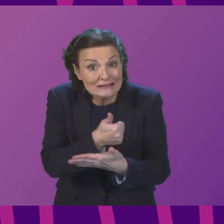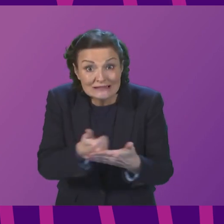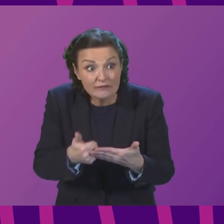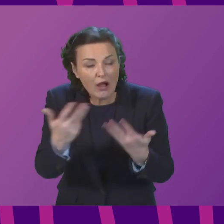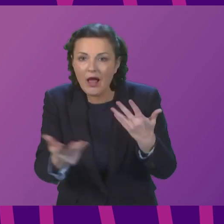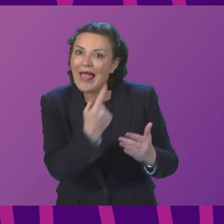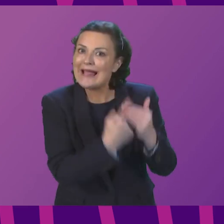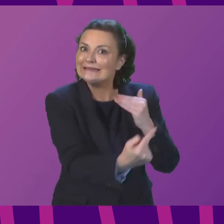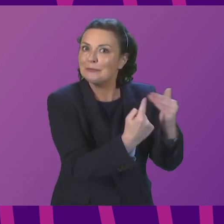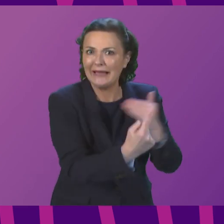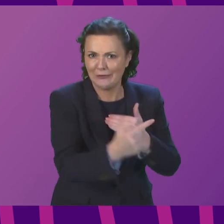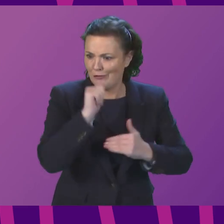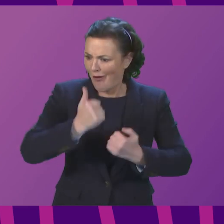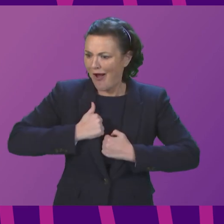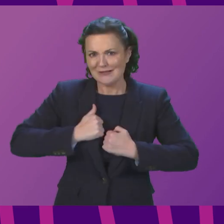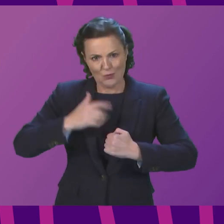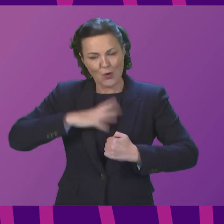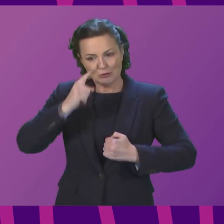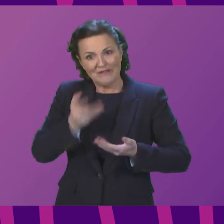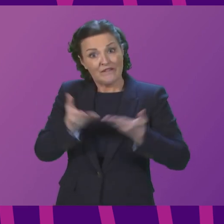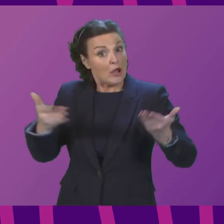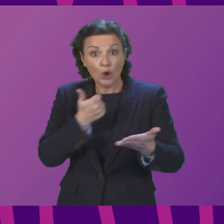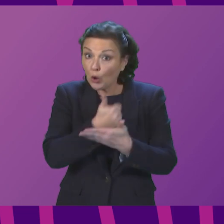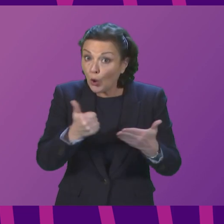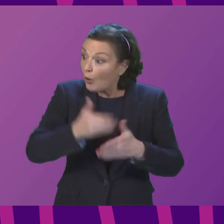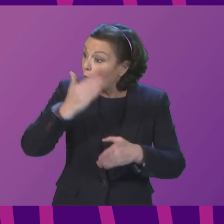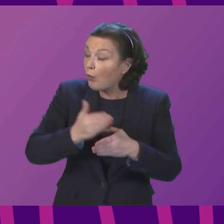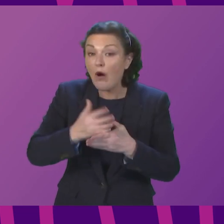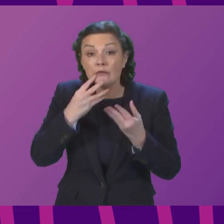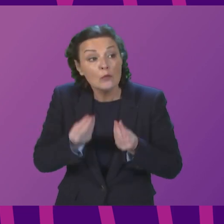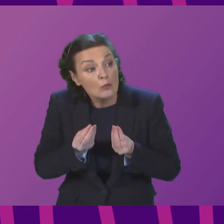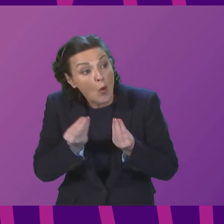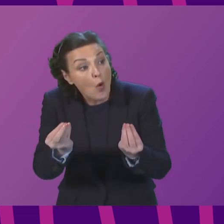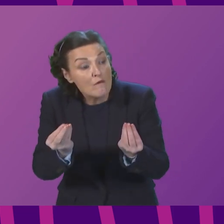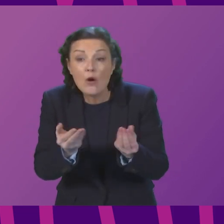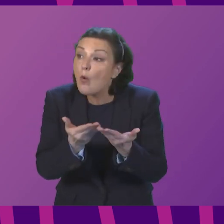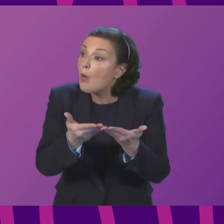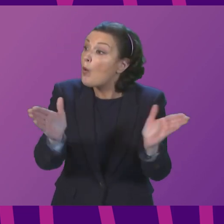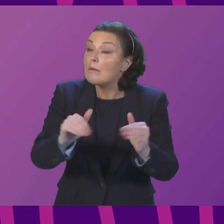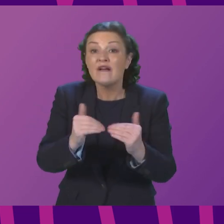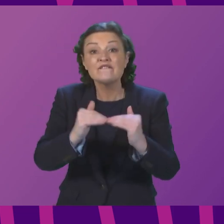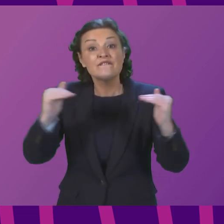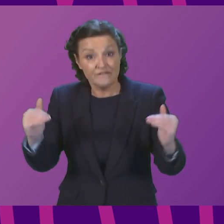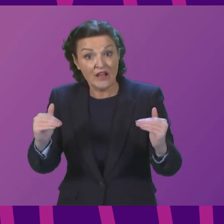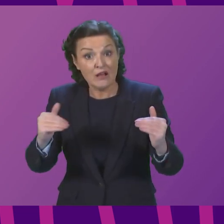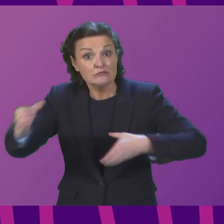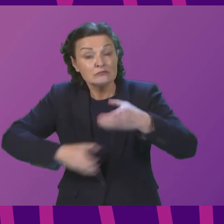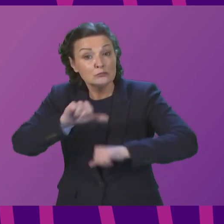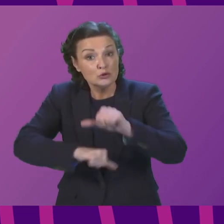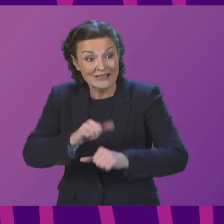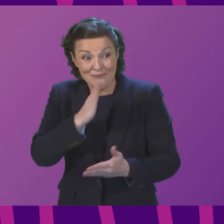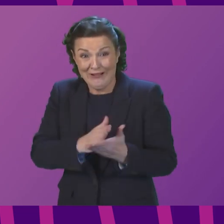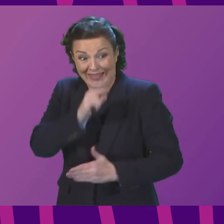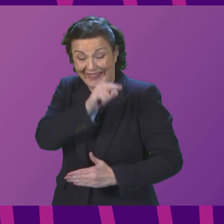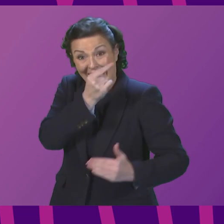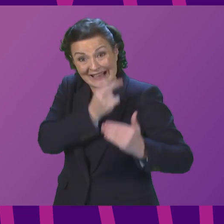undertaken independently. This work is often put out an open, fair procurement process. And actually, that very independence